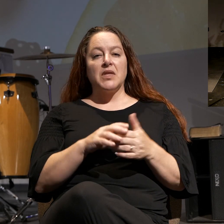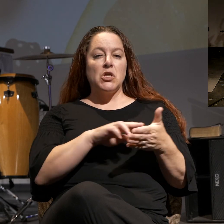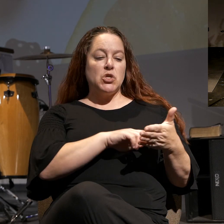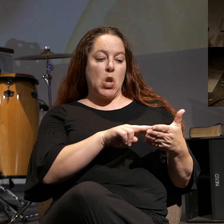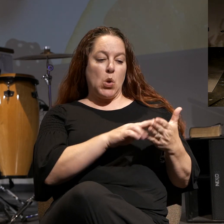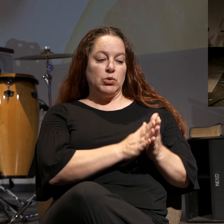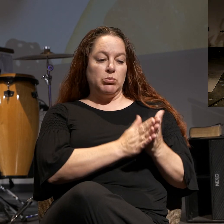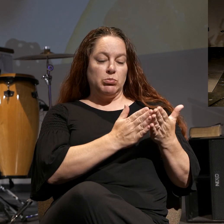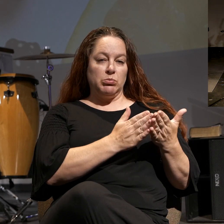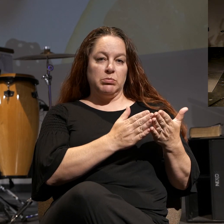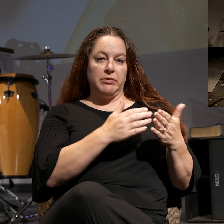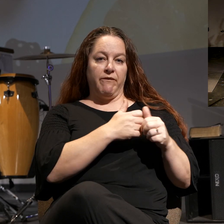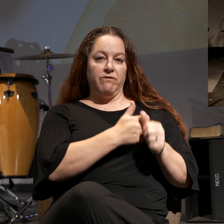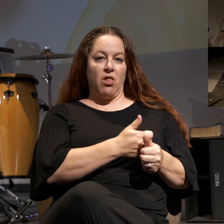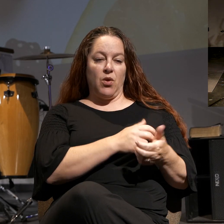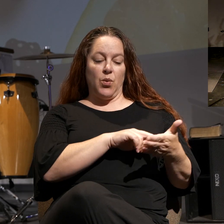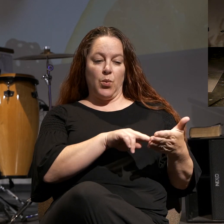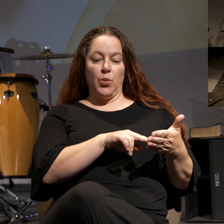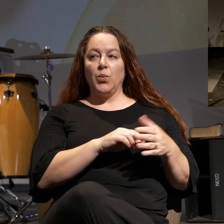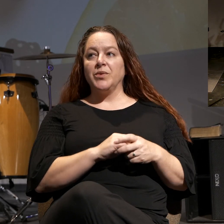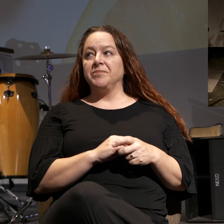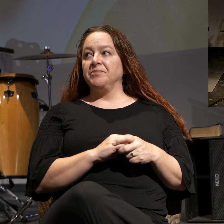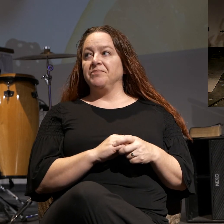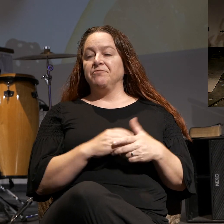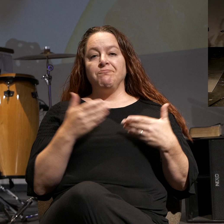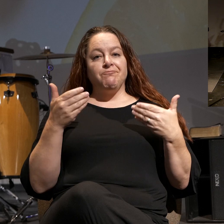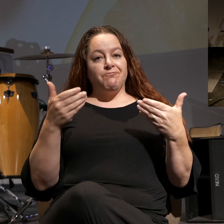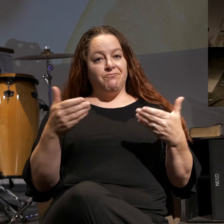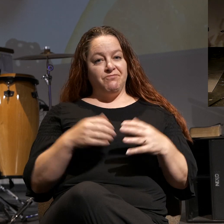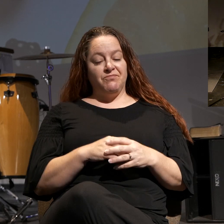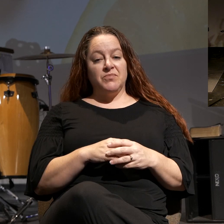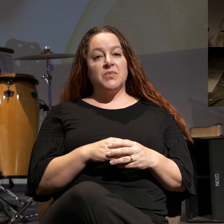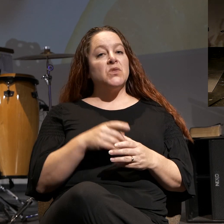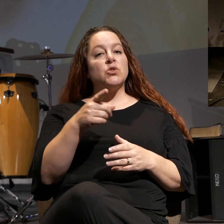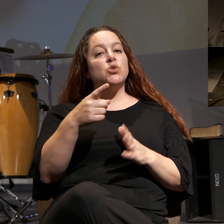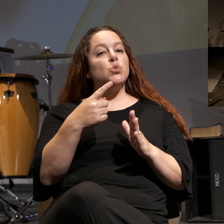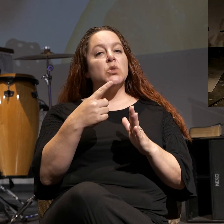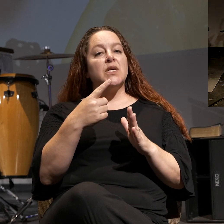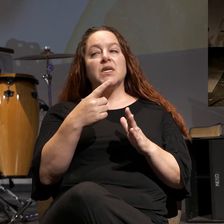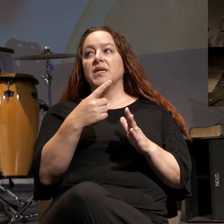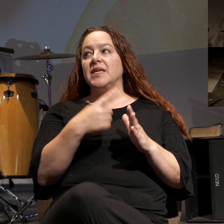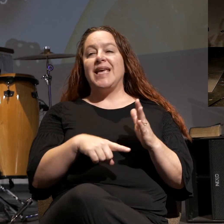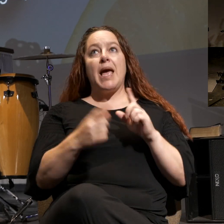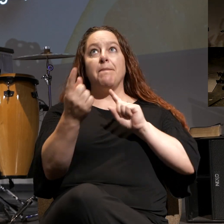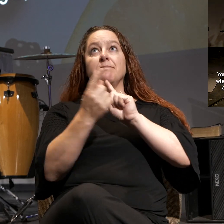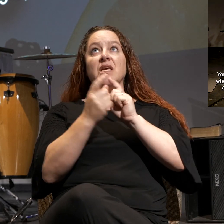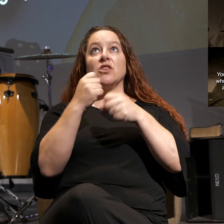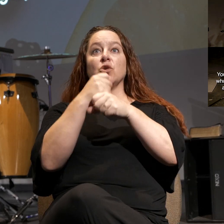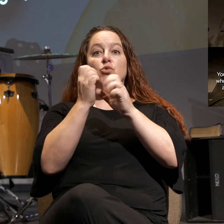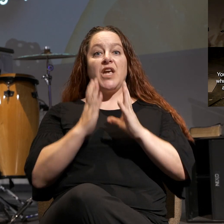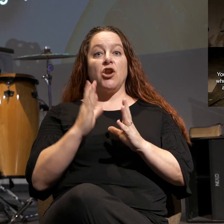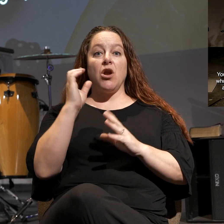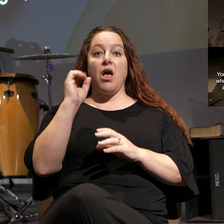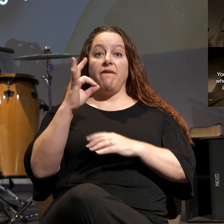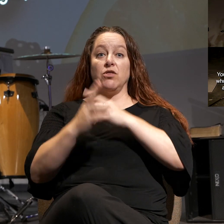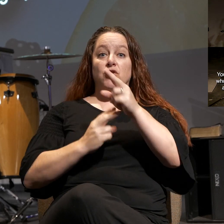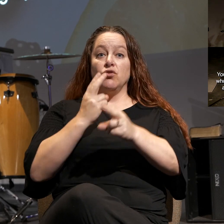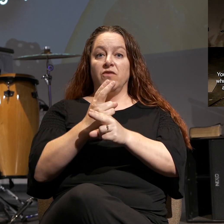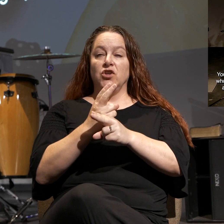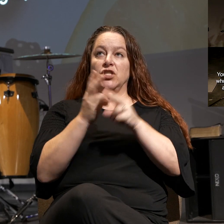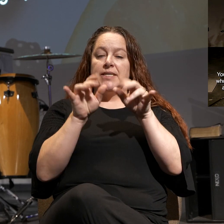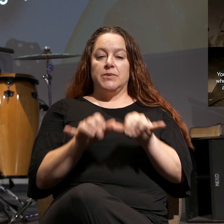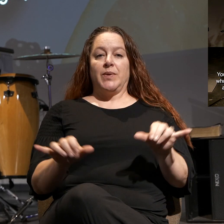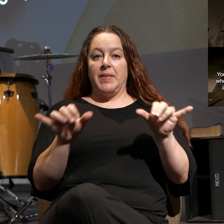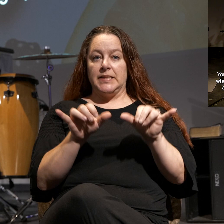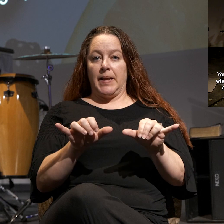out. You can follow along. Here we go. You cannot meet the Creator of the universe and remain the